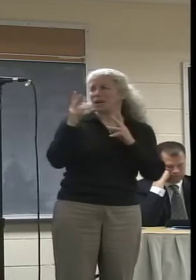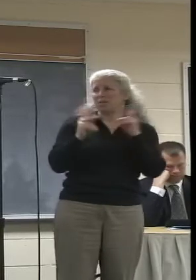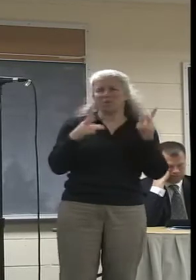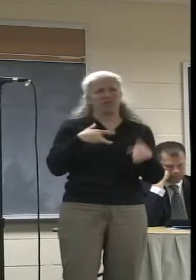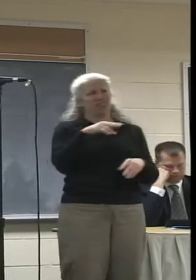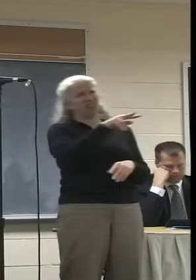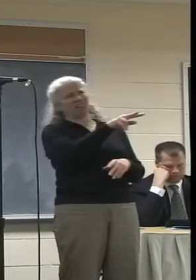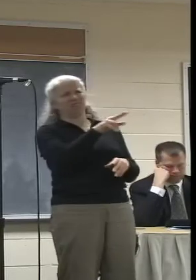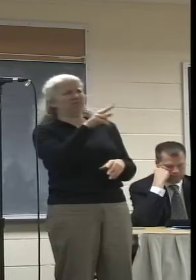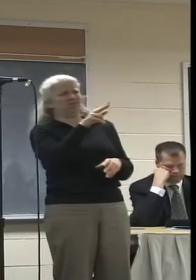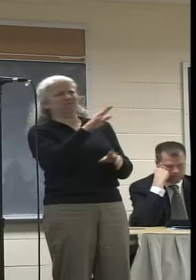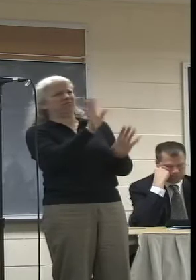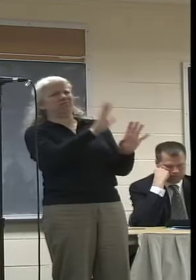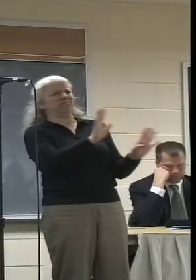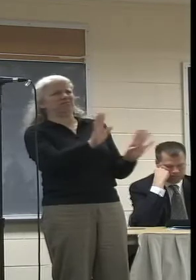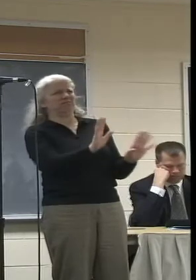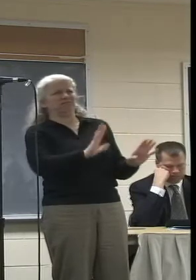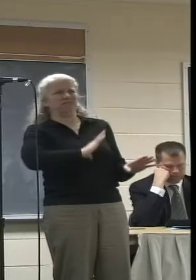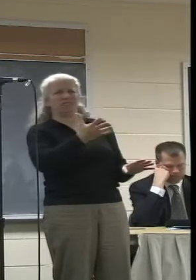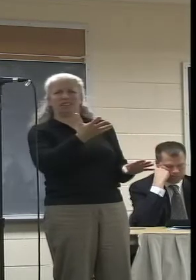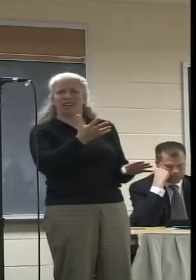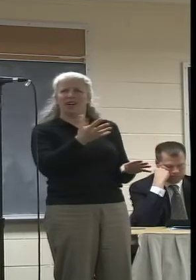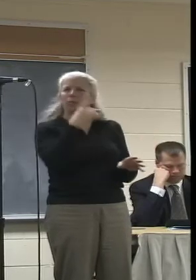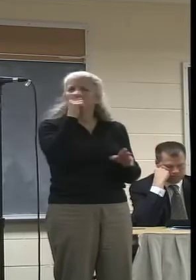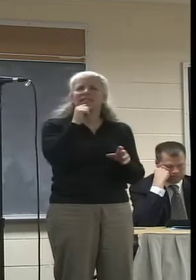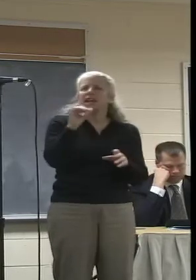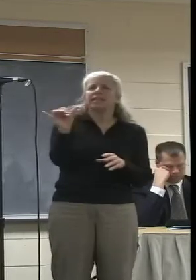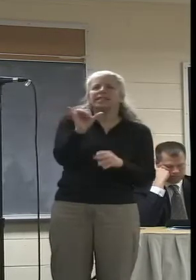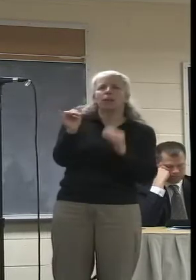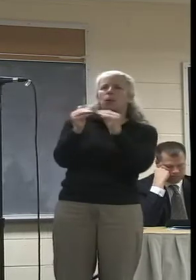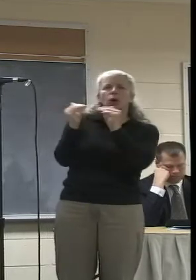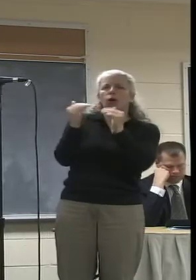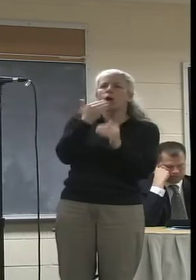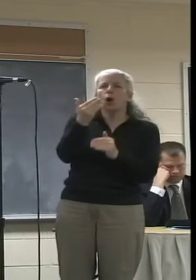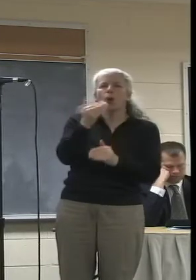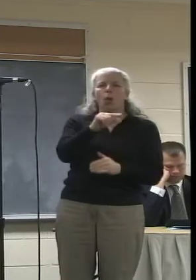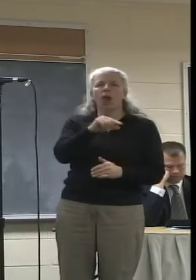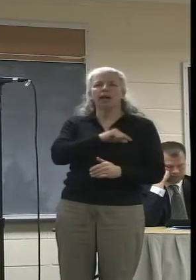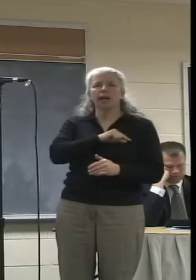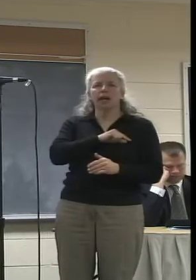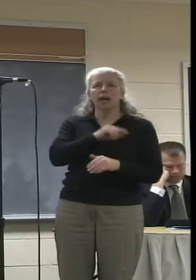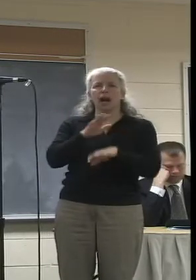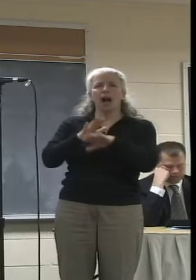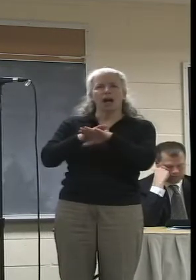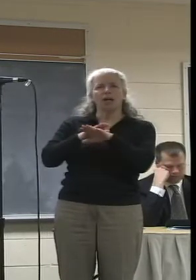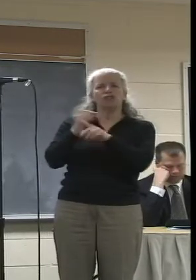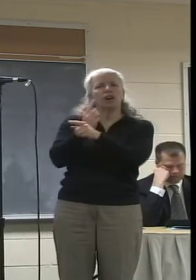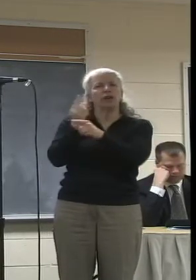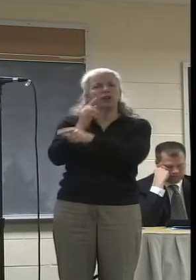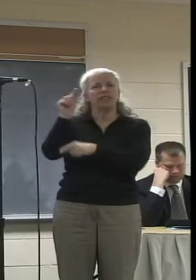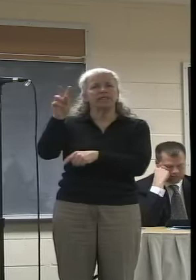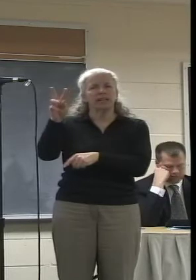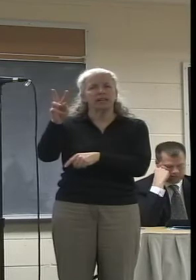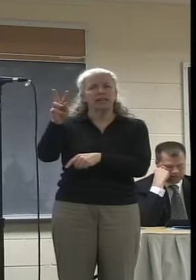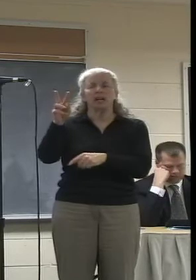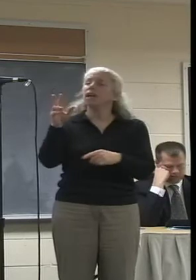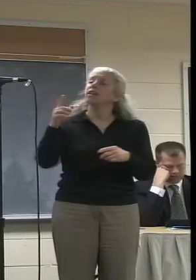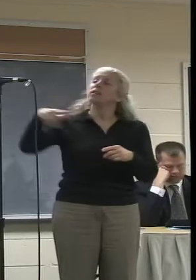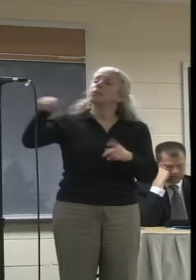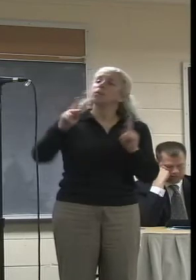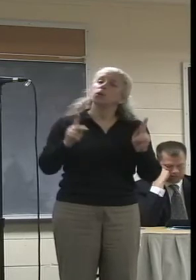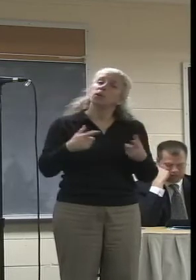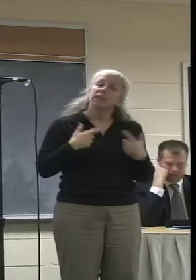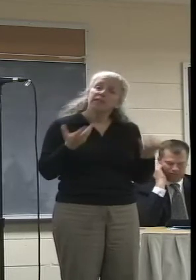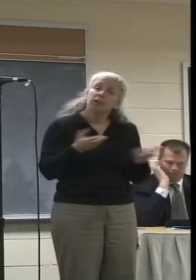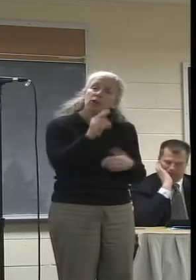channels and because they're not anywhere near the quality of the other channels on broadcast TV. I want the residents of Northampton to feel like they